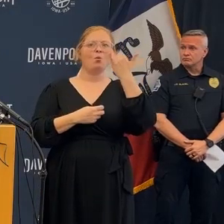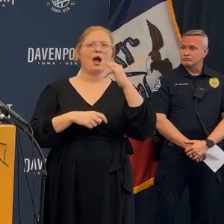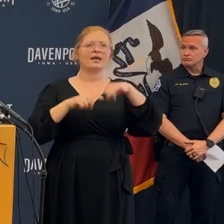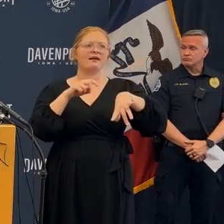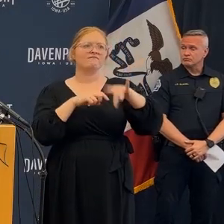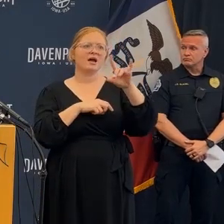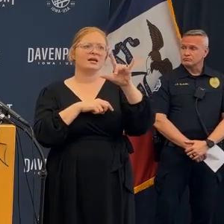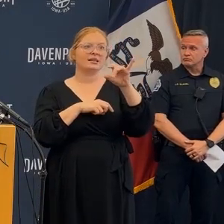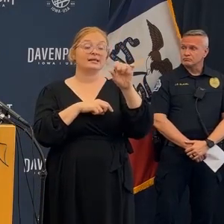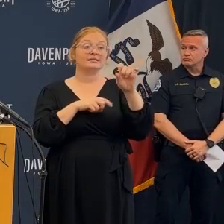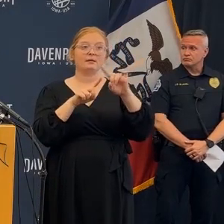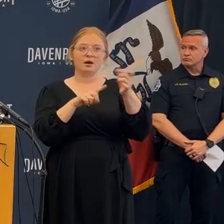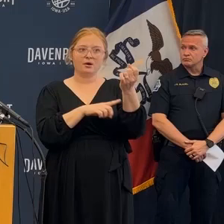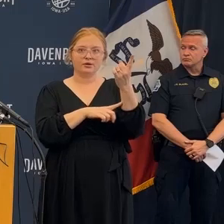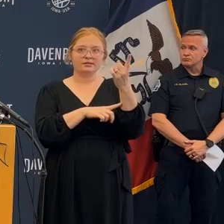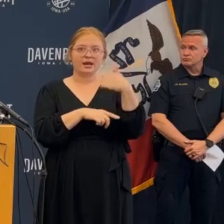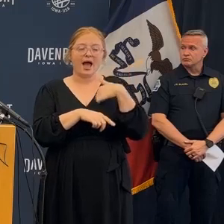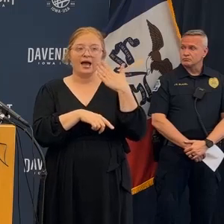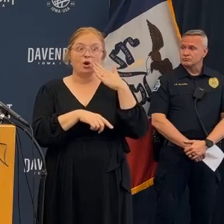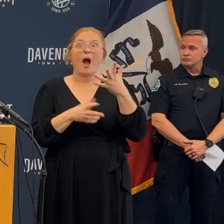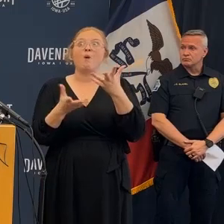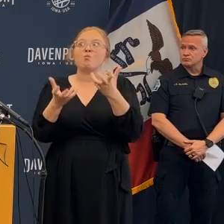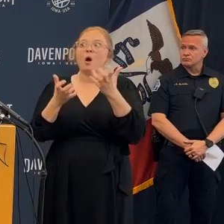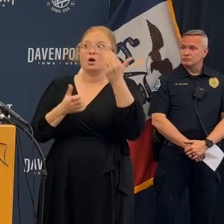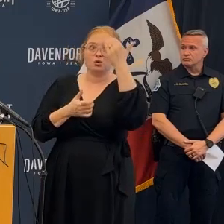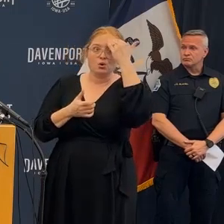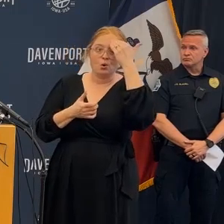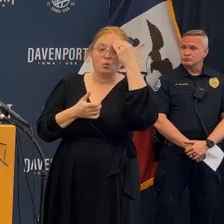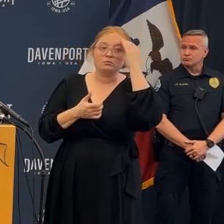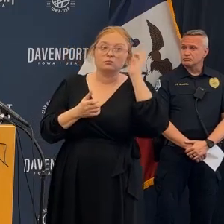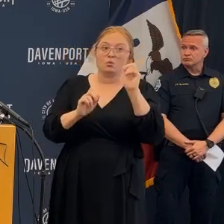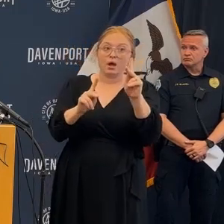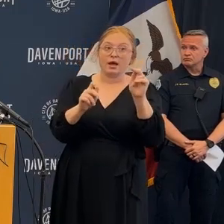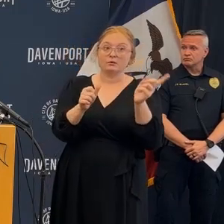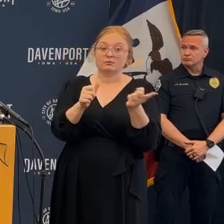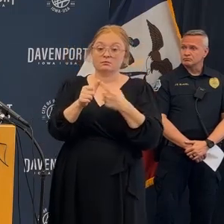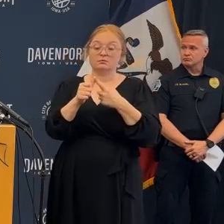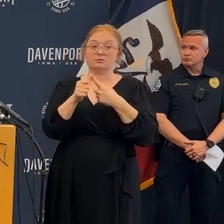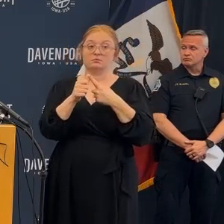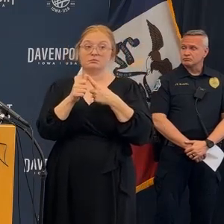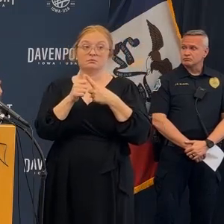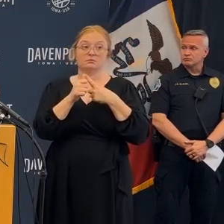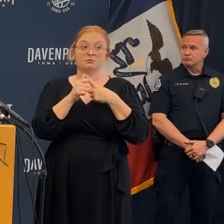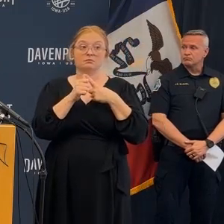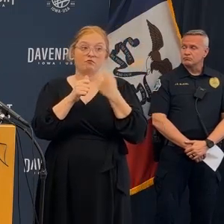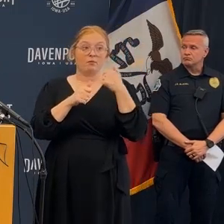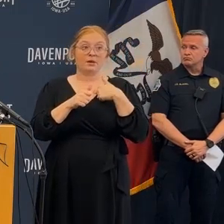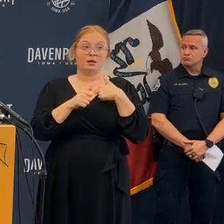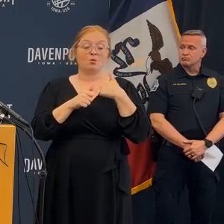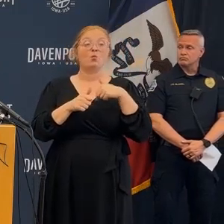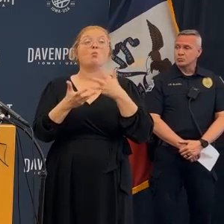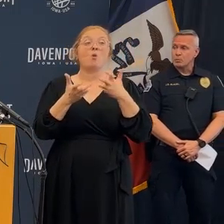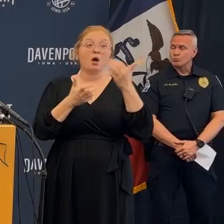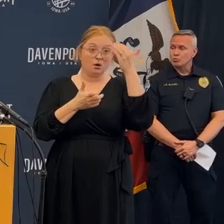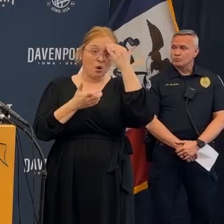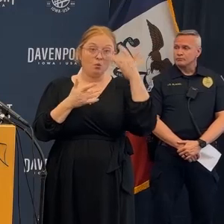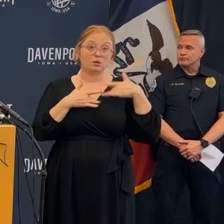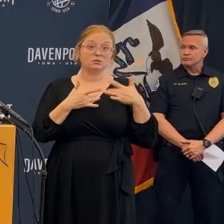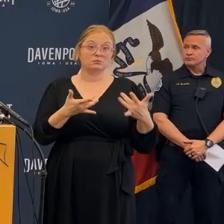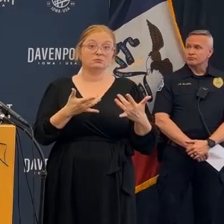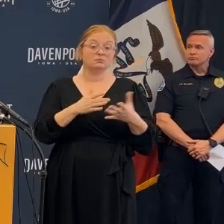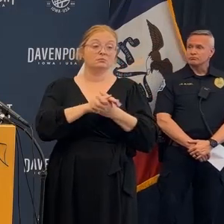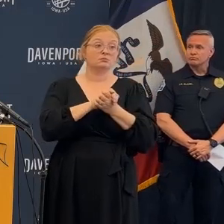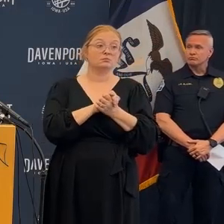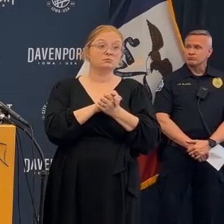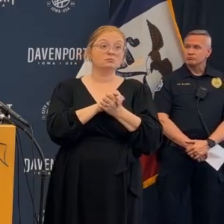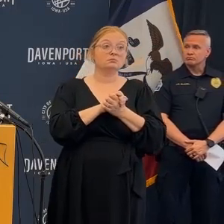I don't know that we have I don't know that we have an answer to that and you heard me say it that question I'm getting a lot I don't know